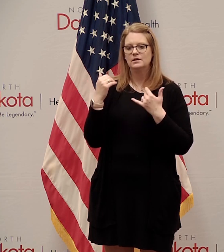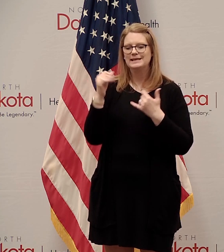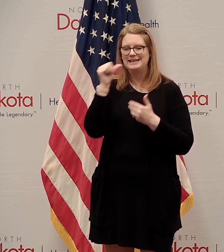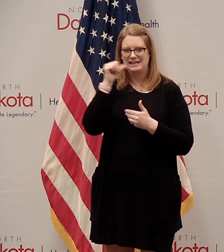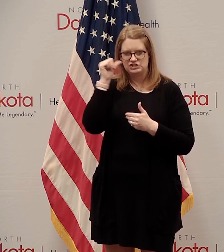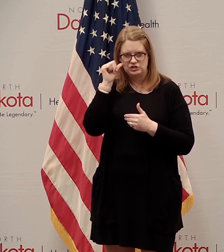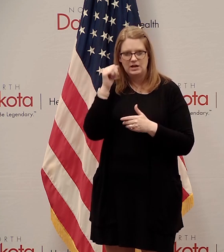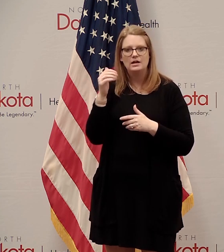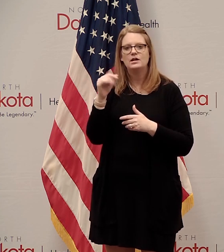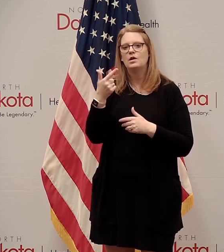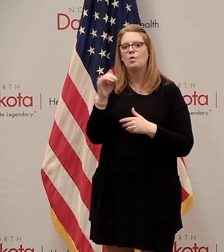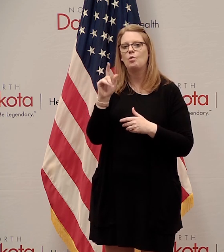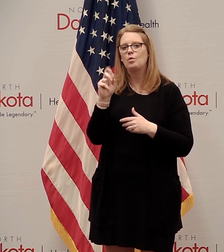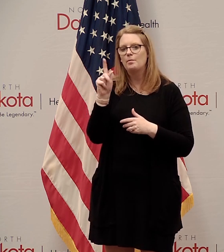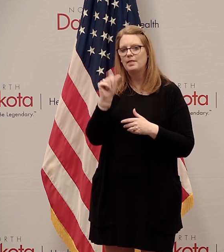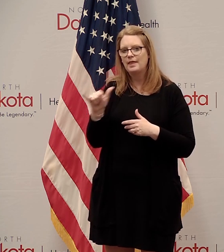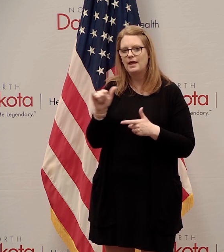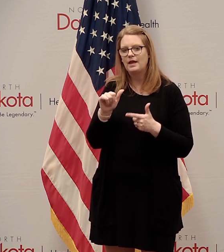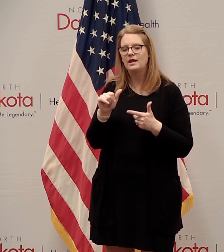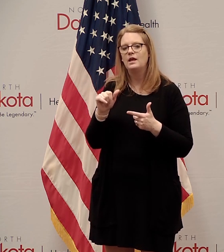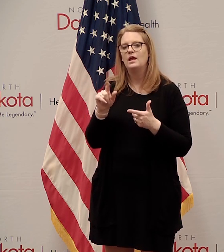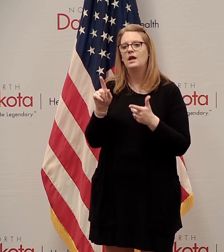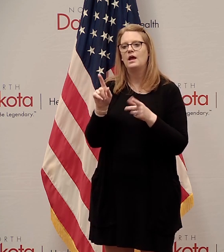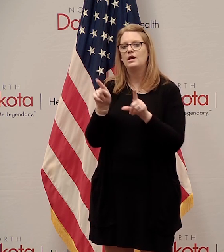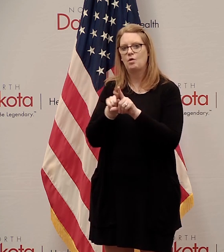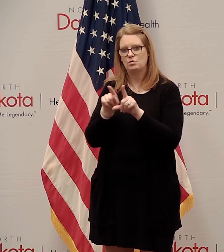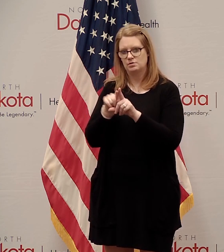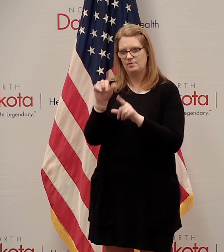this yesterday, Google Play Store for Android users.